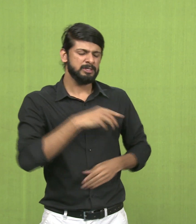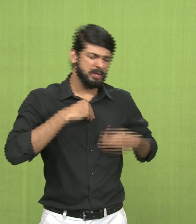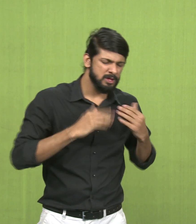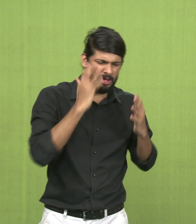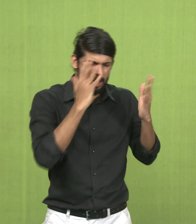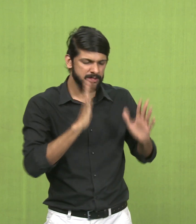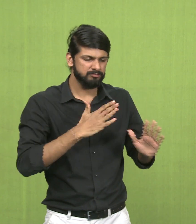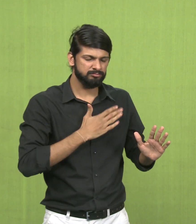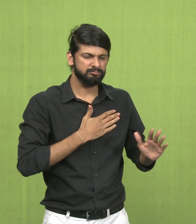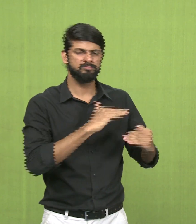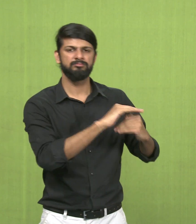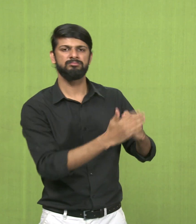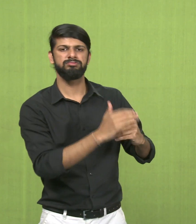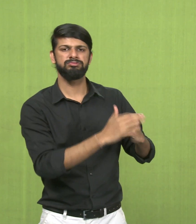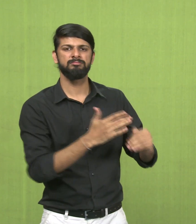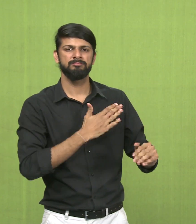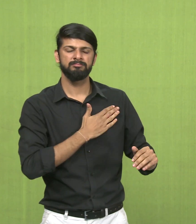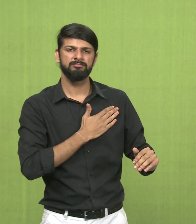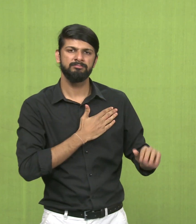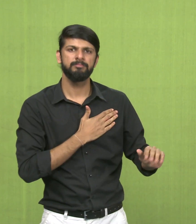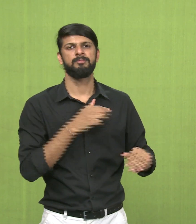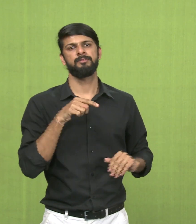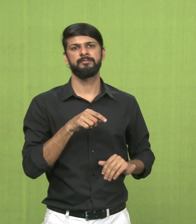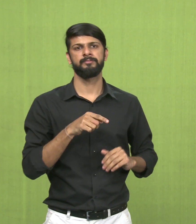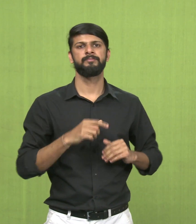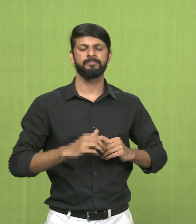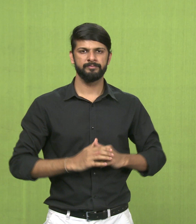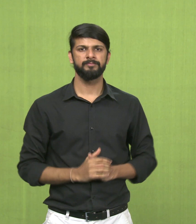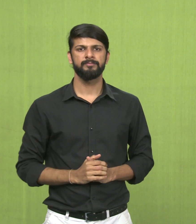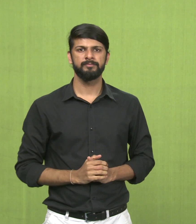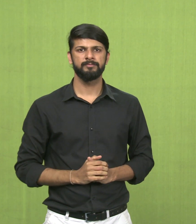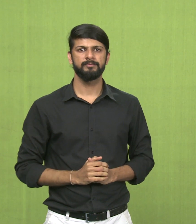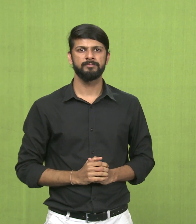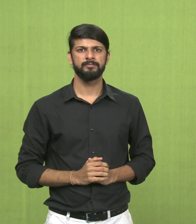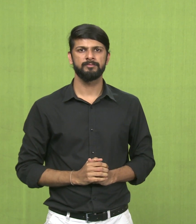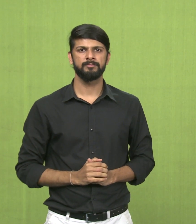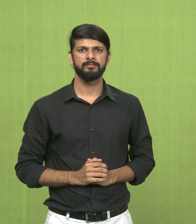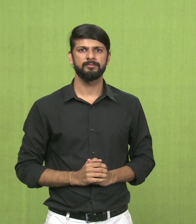Sympathetically is to feel sympathy or feel a kind of kindness for the other person.